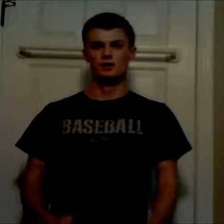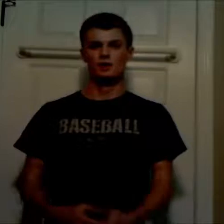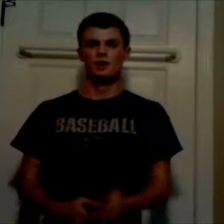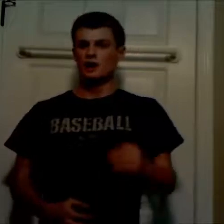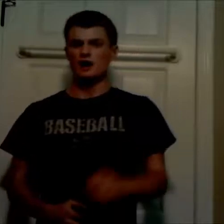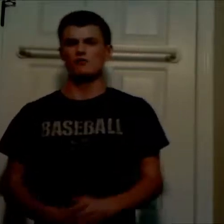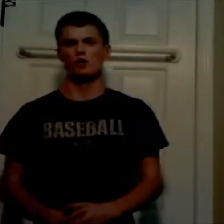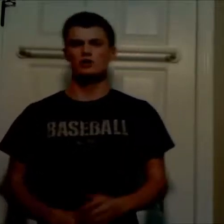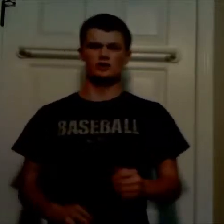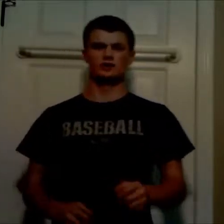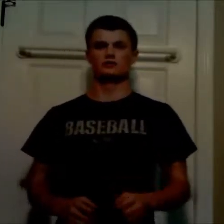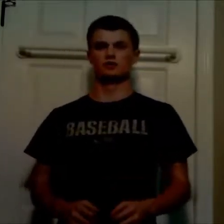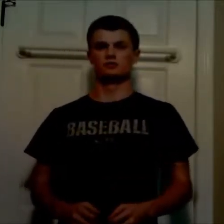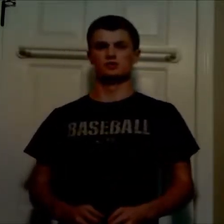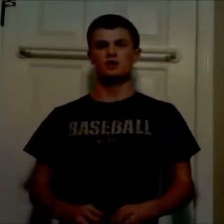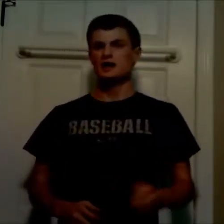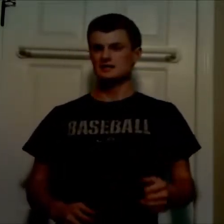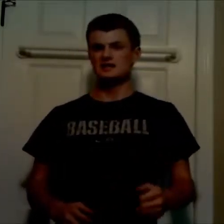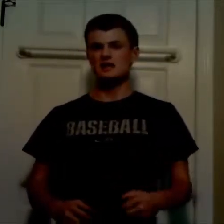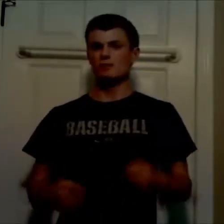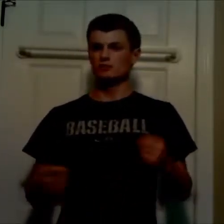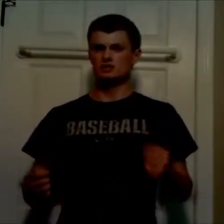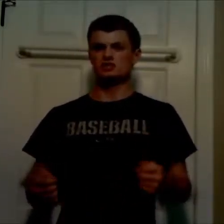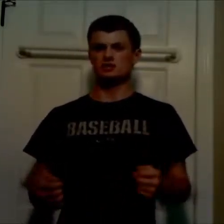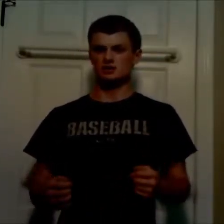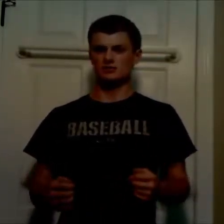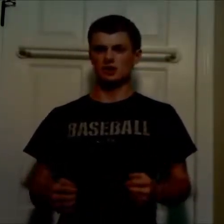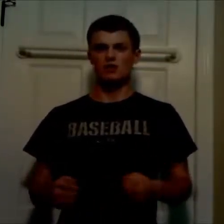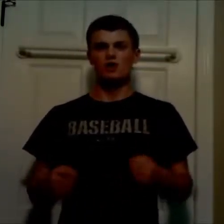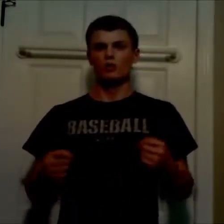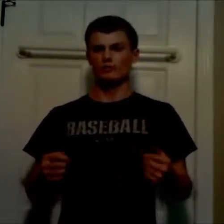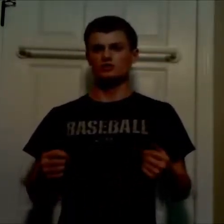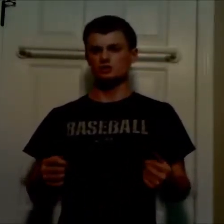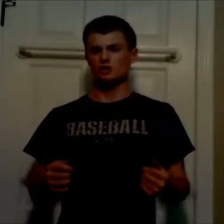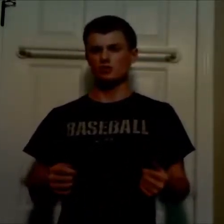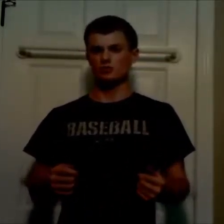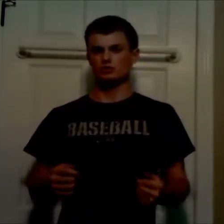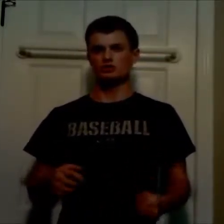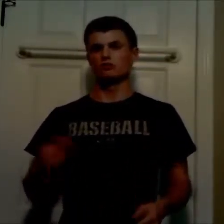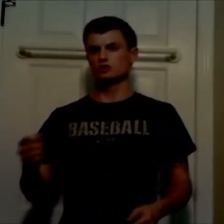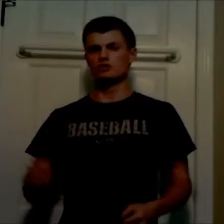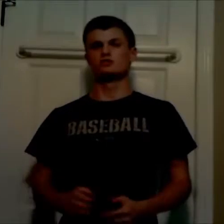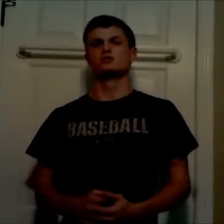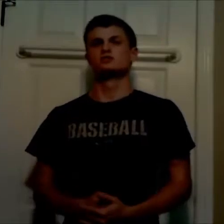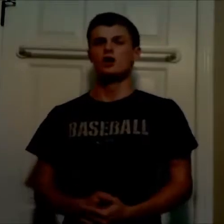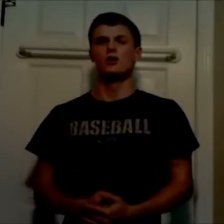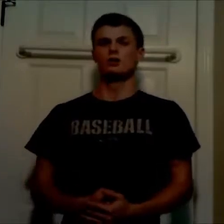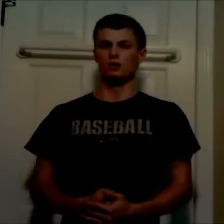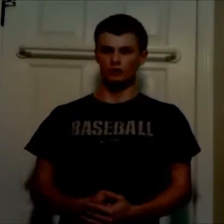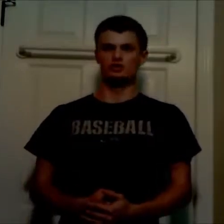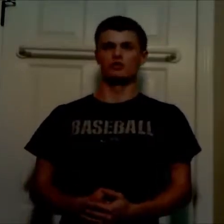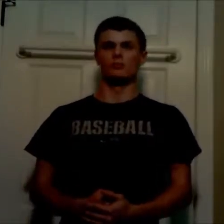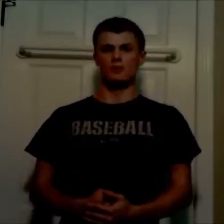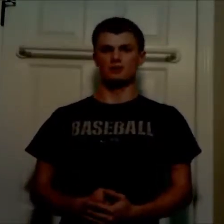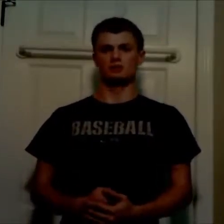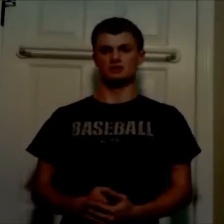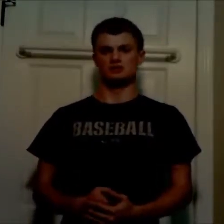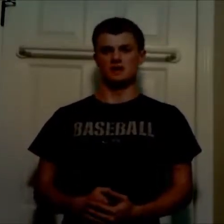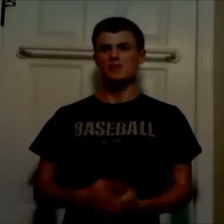Hey everyone, it's Al Hanley Films here, and today I'm going to be discussing about whether Star Wars should return to its original May release date.